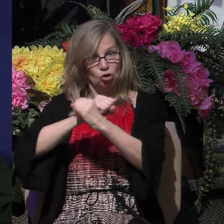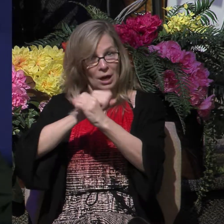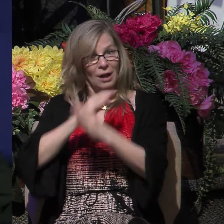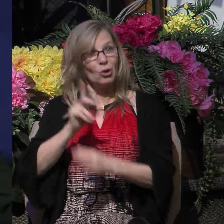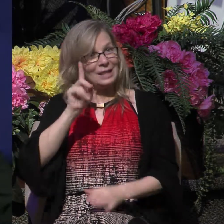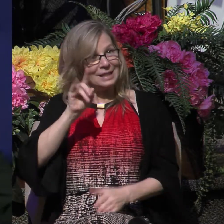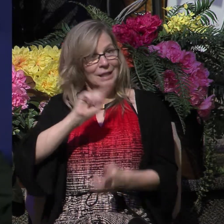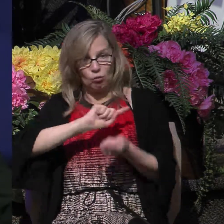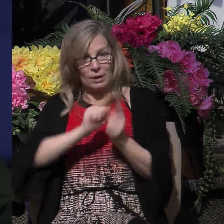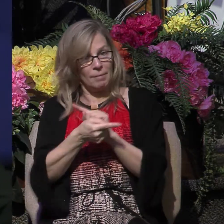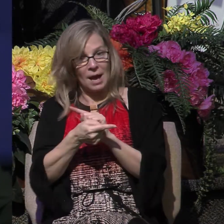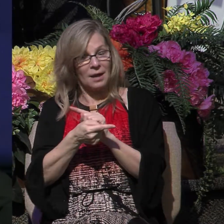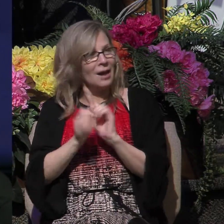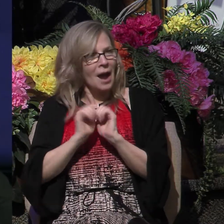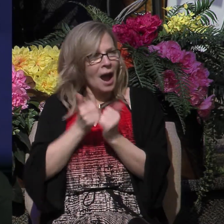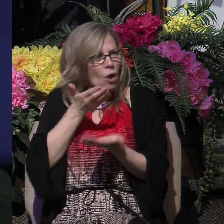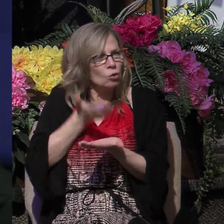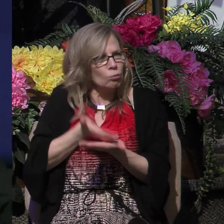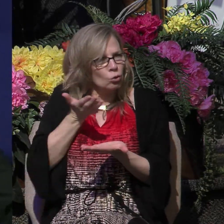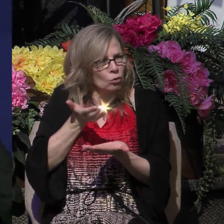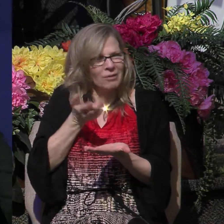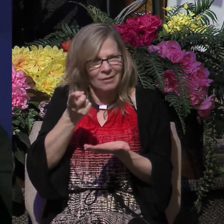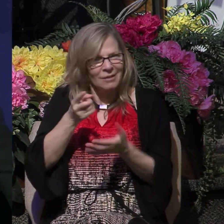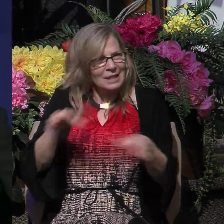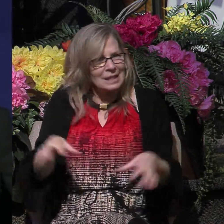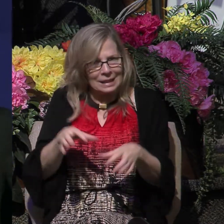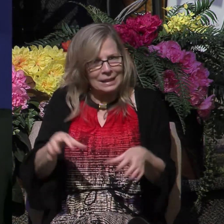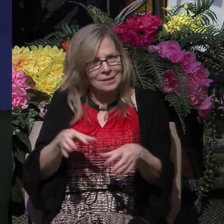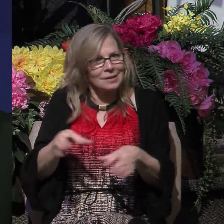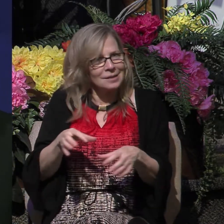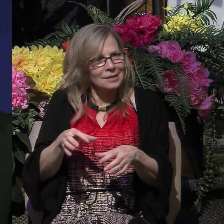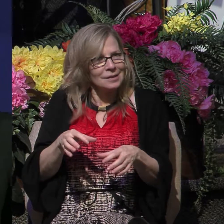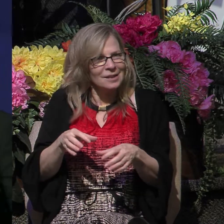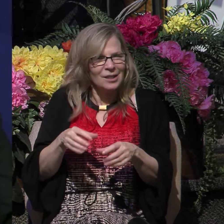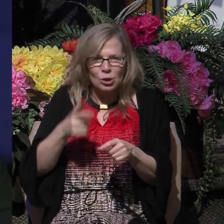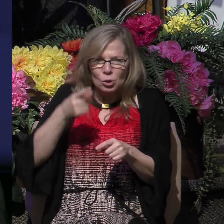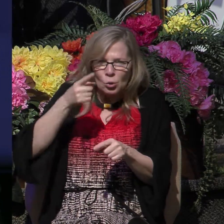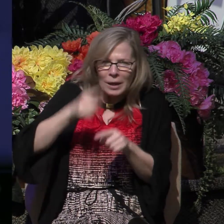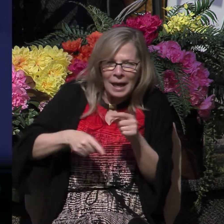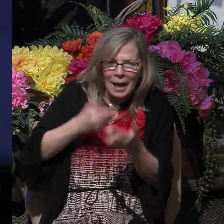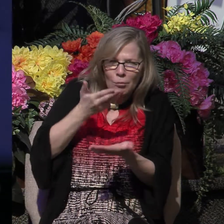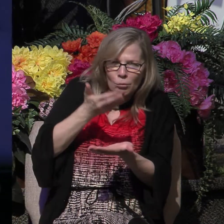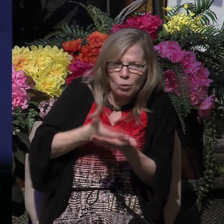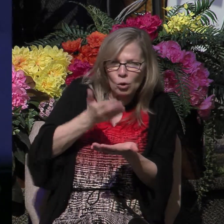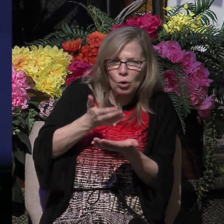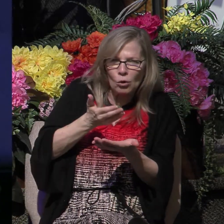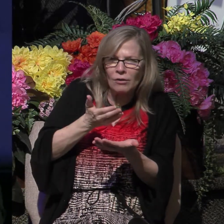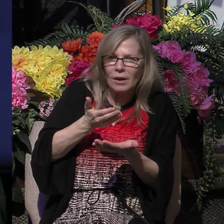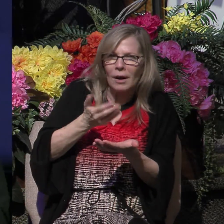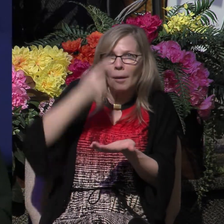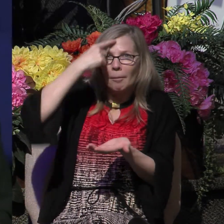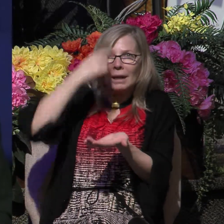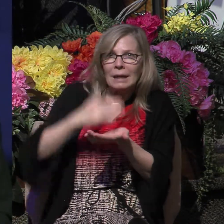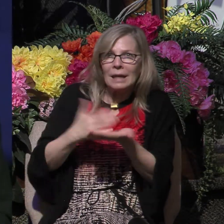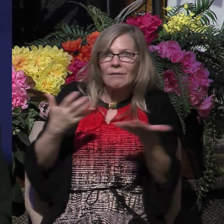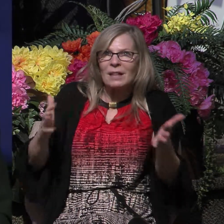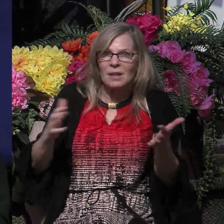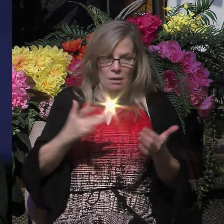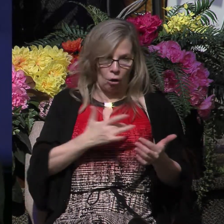his deeds. The passage cannot be used to prove that Paul preached the gospel without calling sinners to repentance. In addition, I would